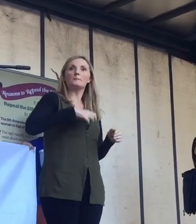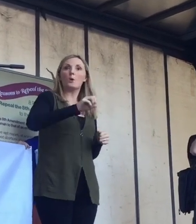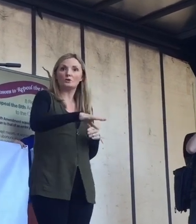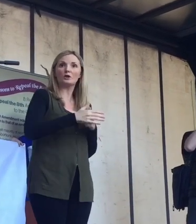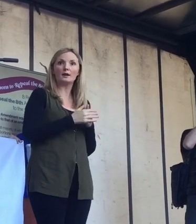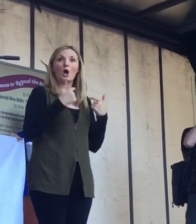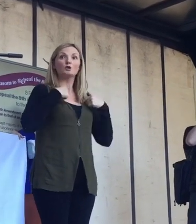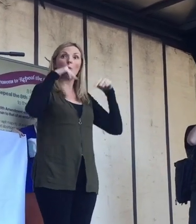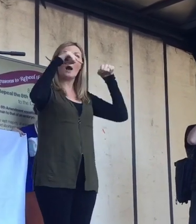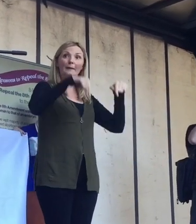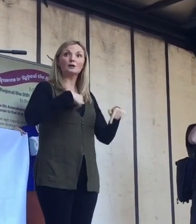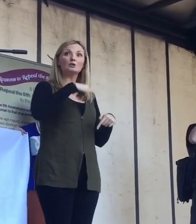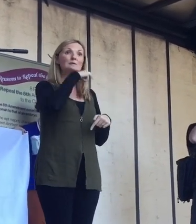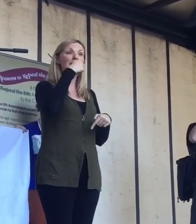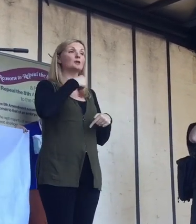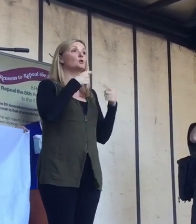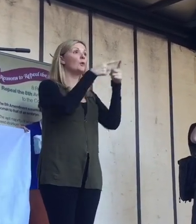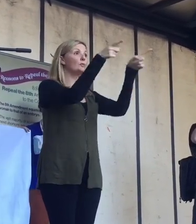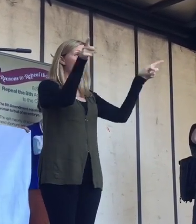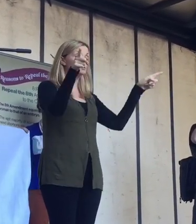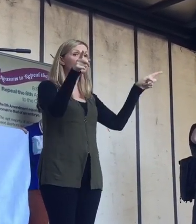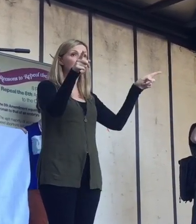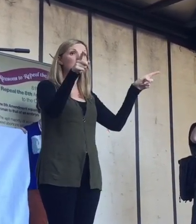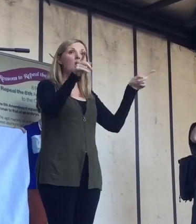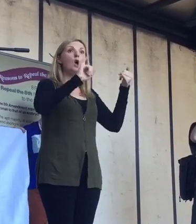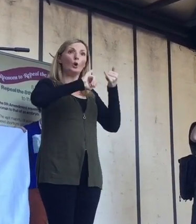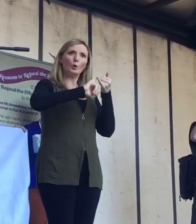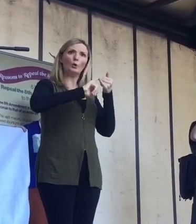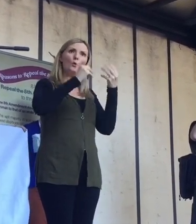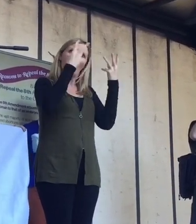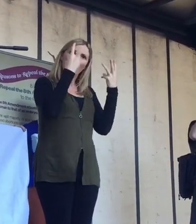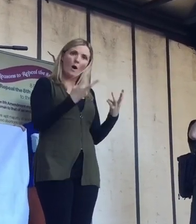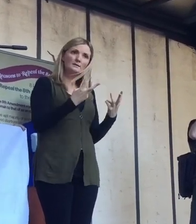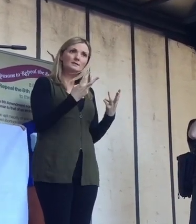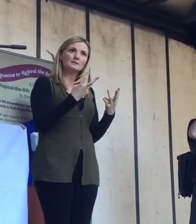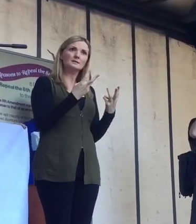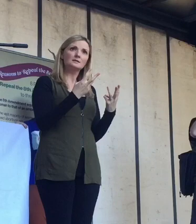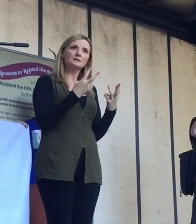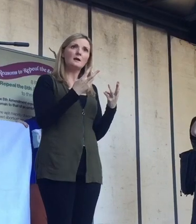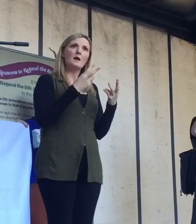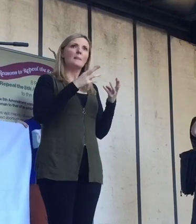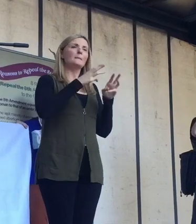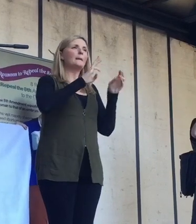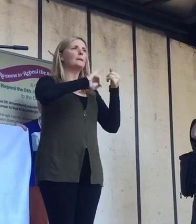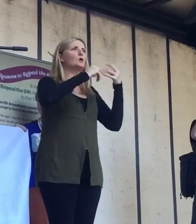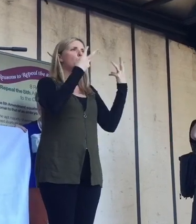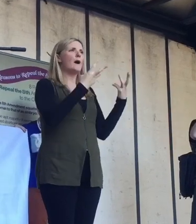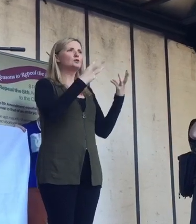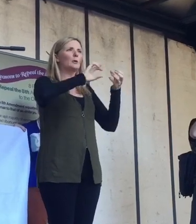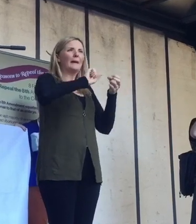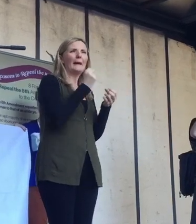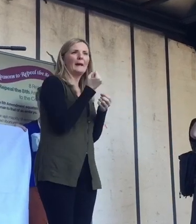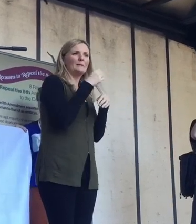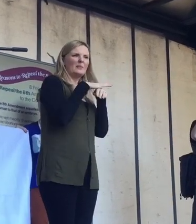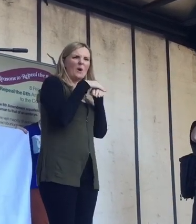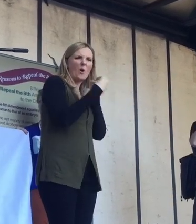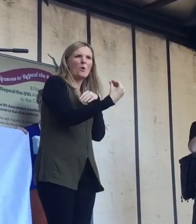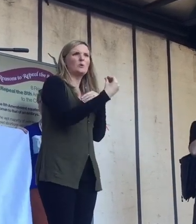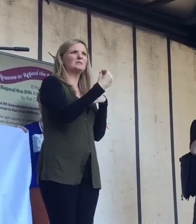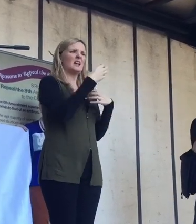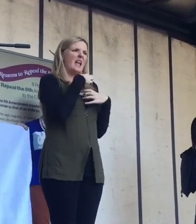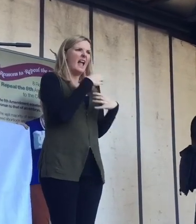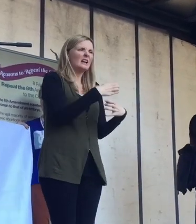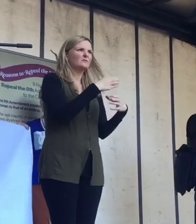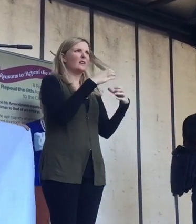those who want to, who have an investment in maintaining the vitriol, the hatefulness, the violence of previous